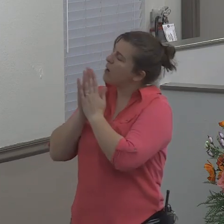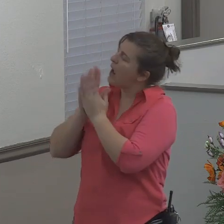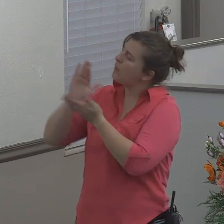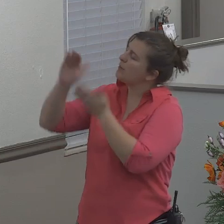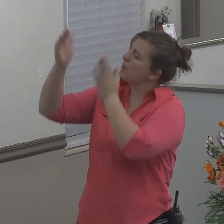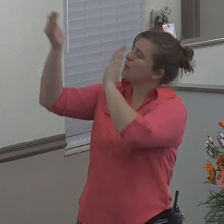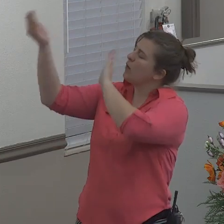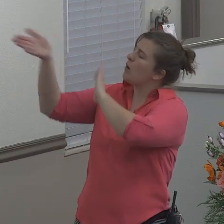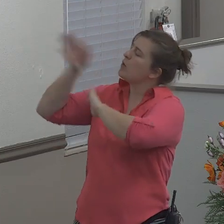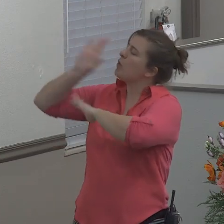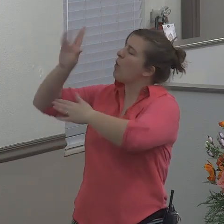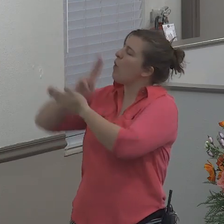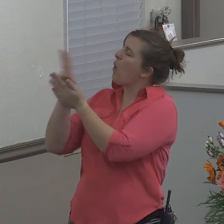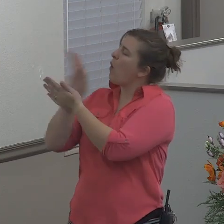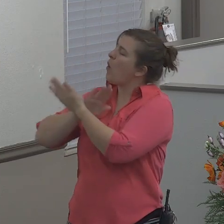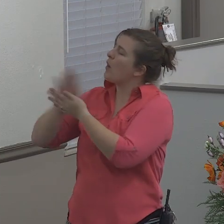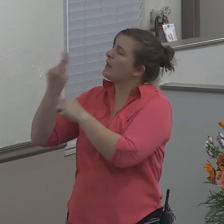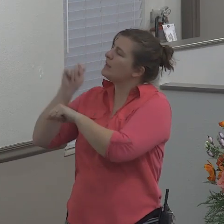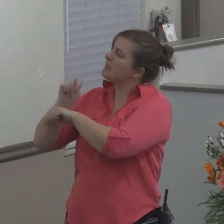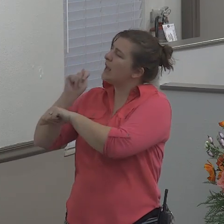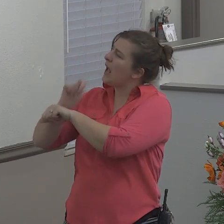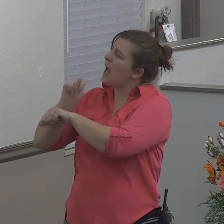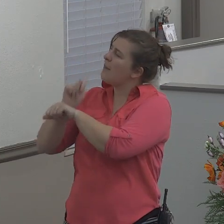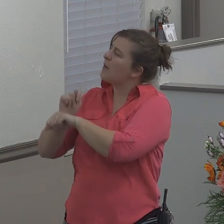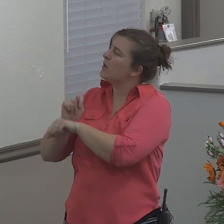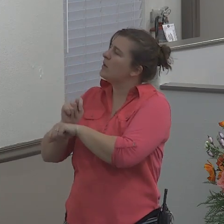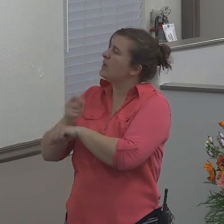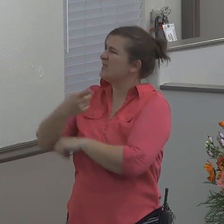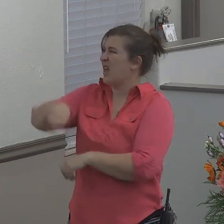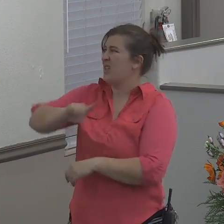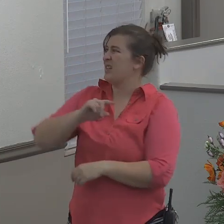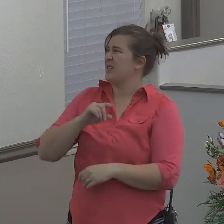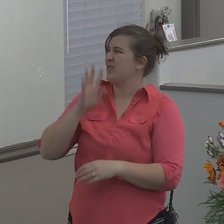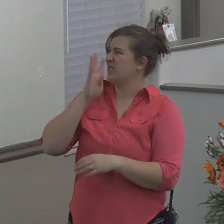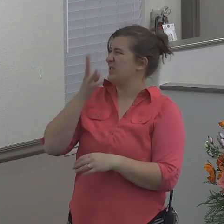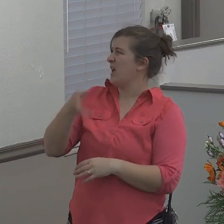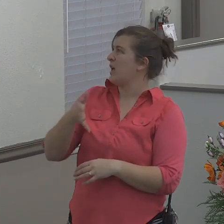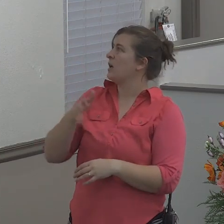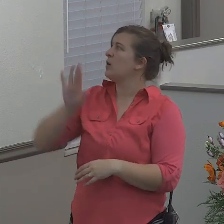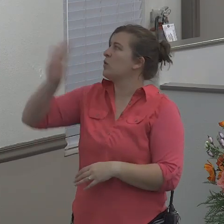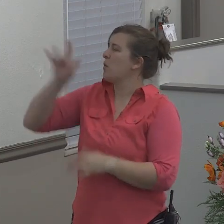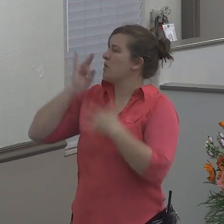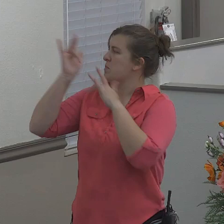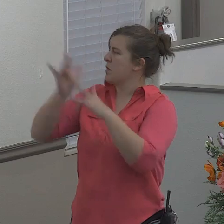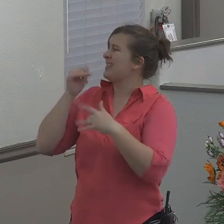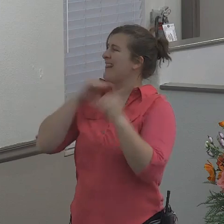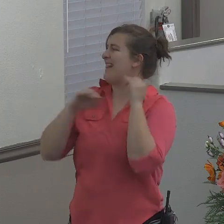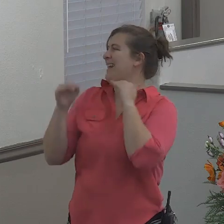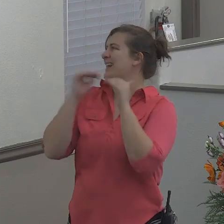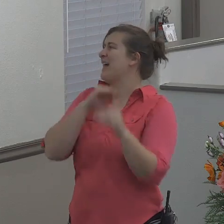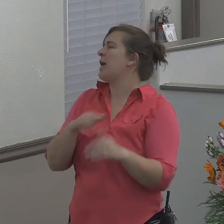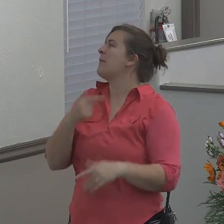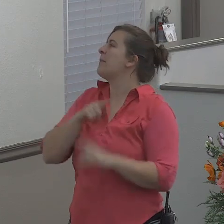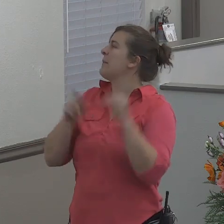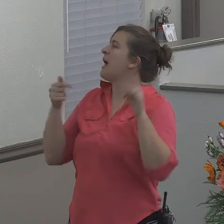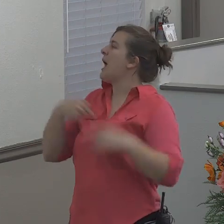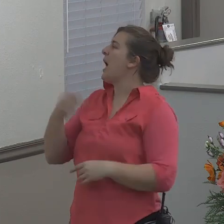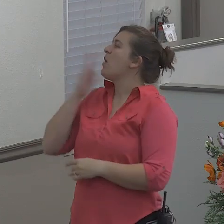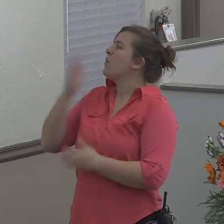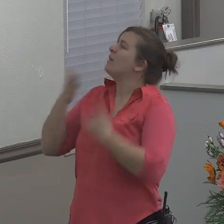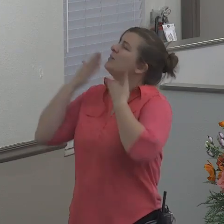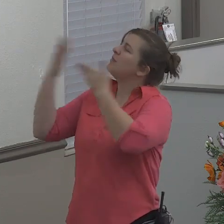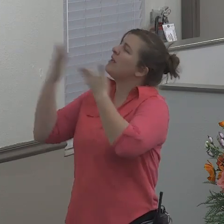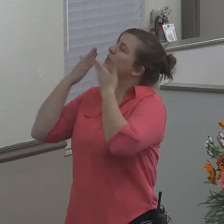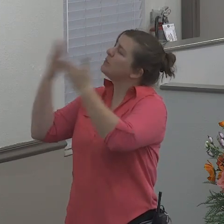They that observe lying vanities forsake their own mercy. But I will sacrifice unto thee with the voice of thanksgiving.